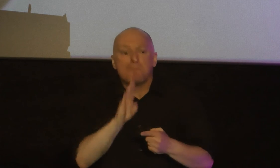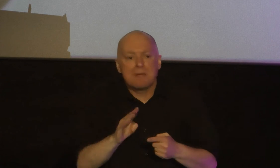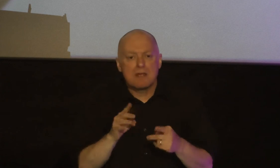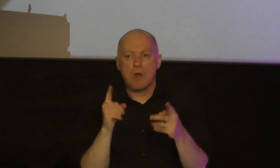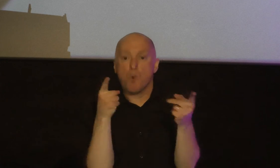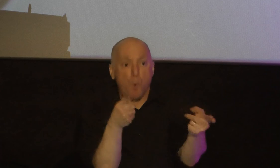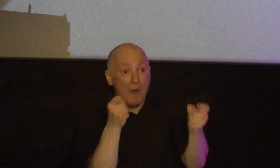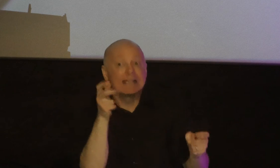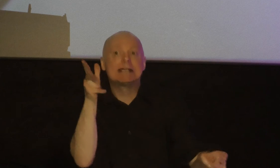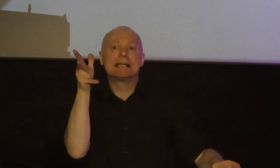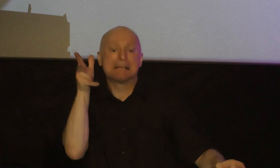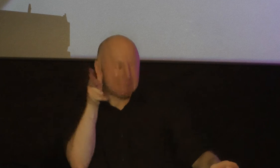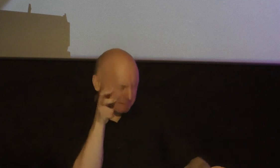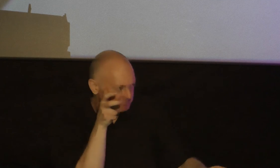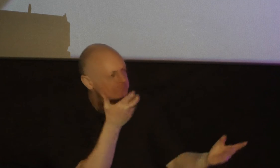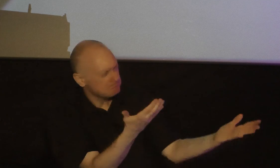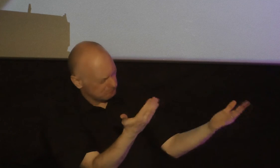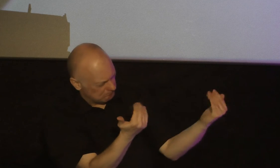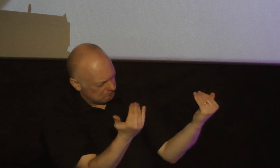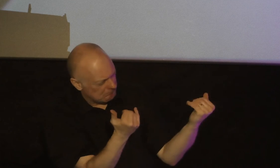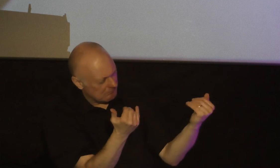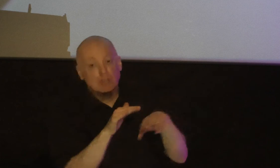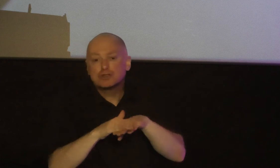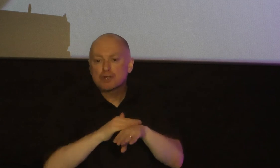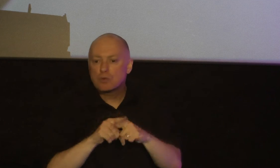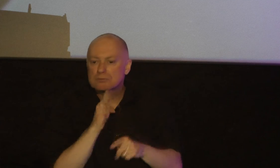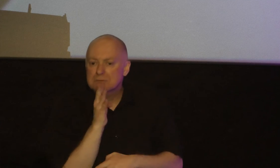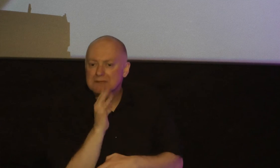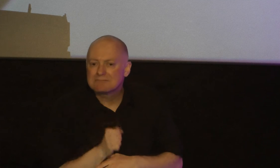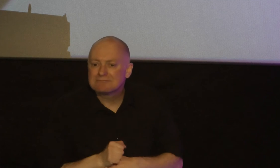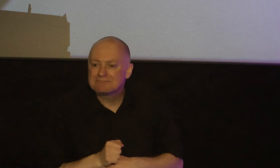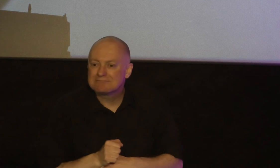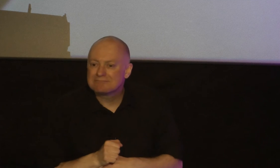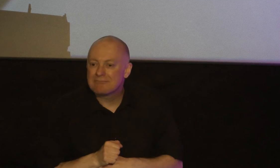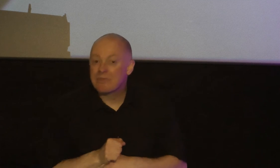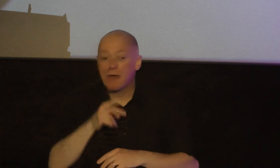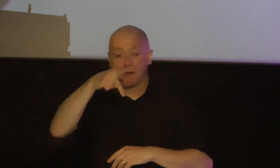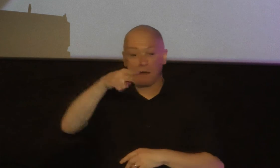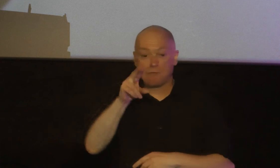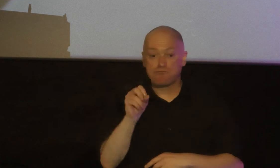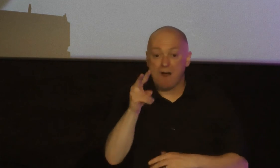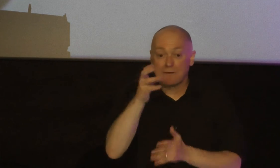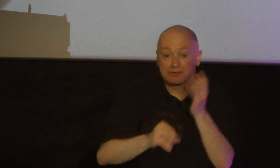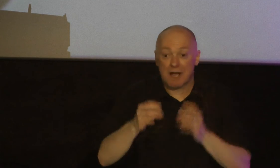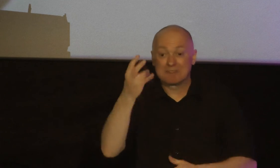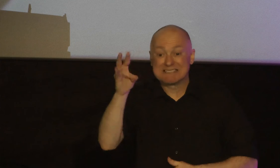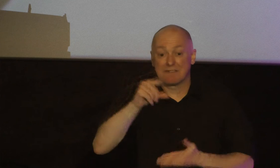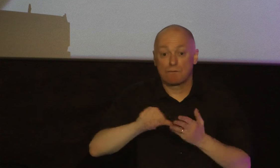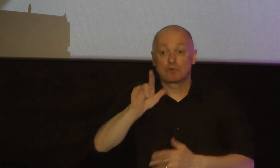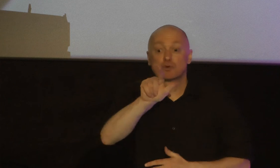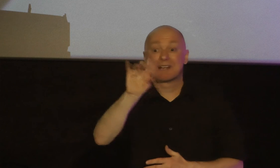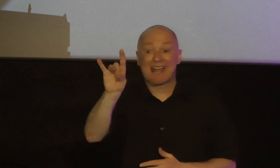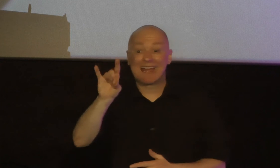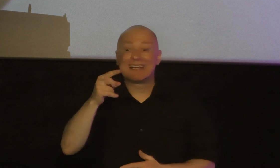to listen and slow to speak proverbs 17 28 says this watch this it says